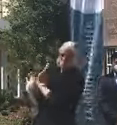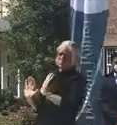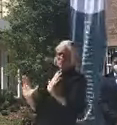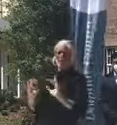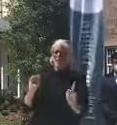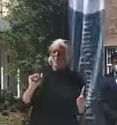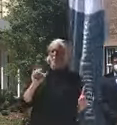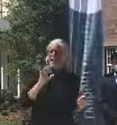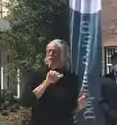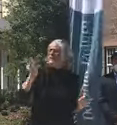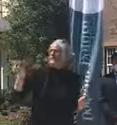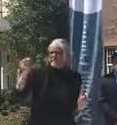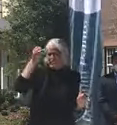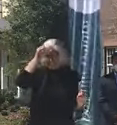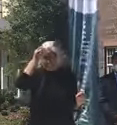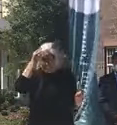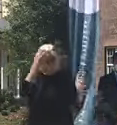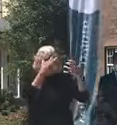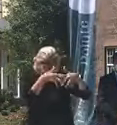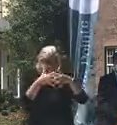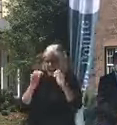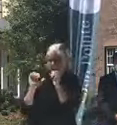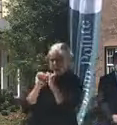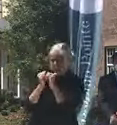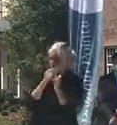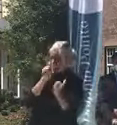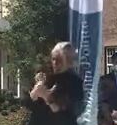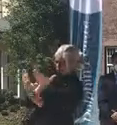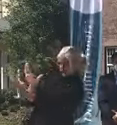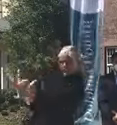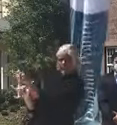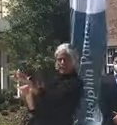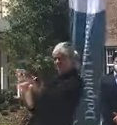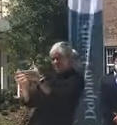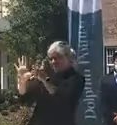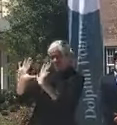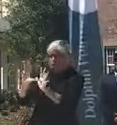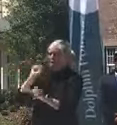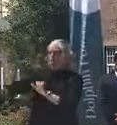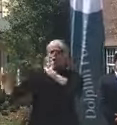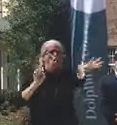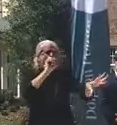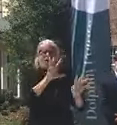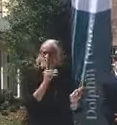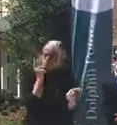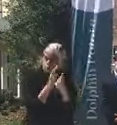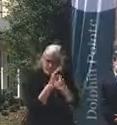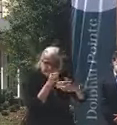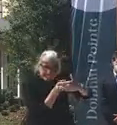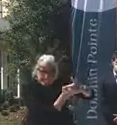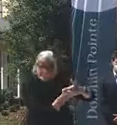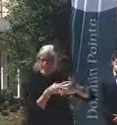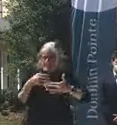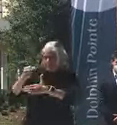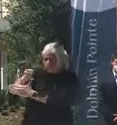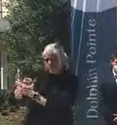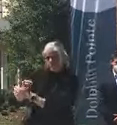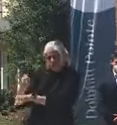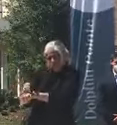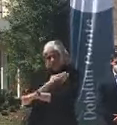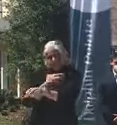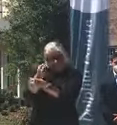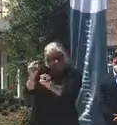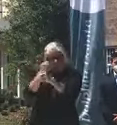And here is a good example of really leveraging great resources in a way that improves safety for